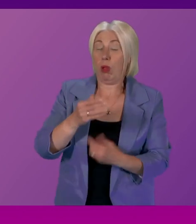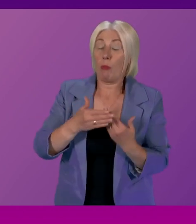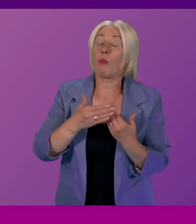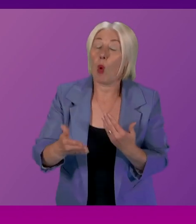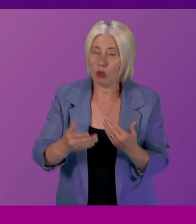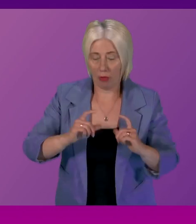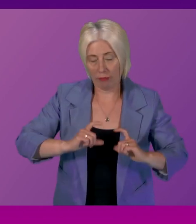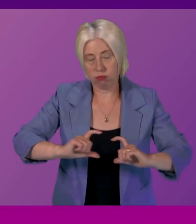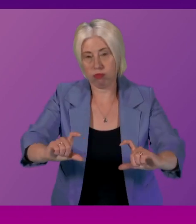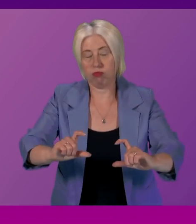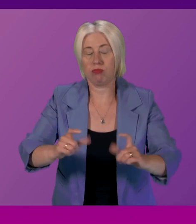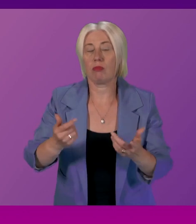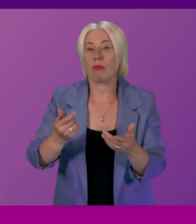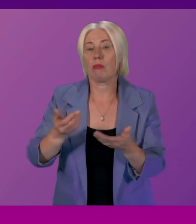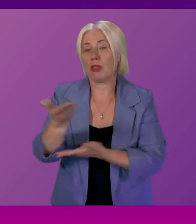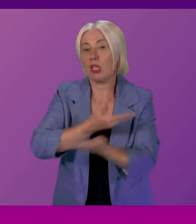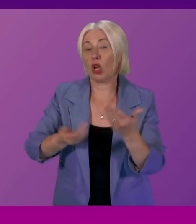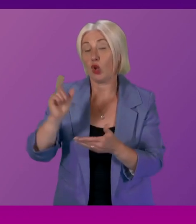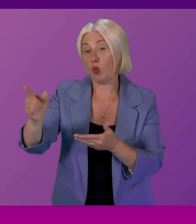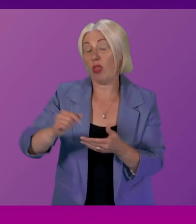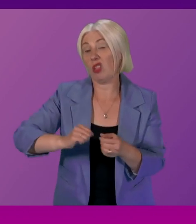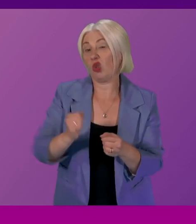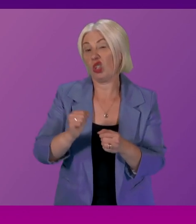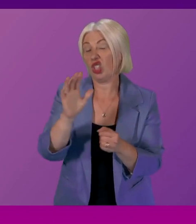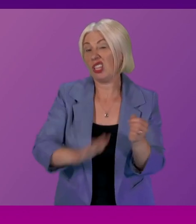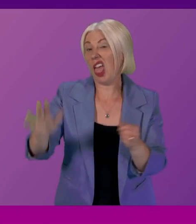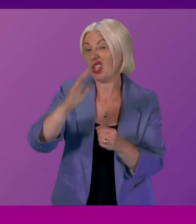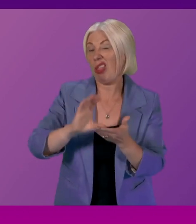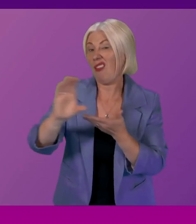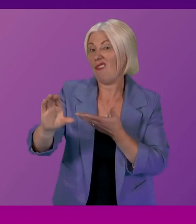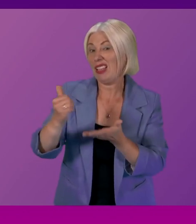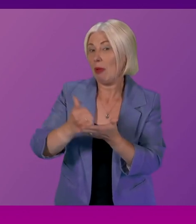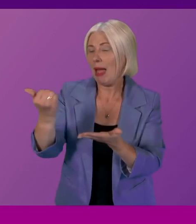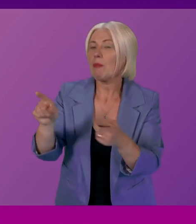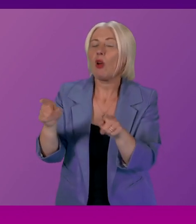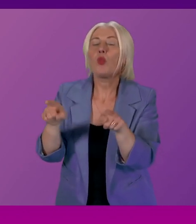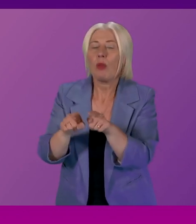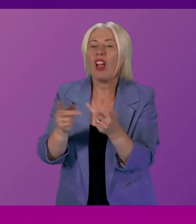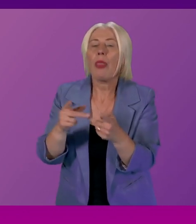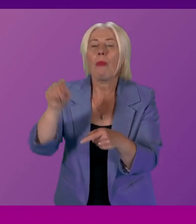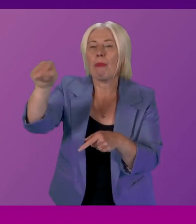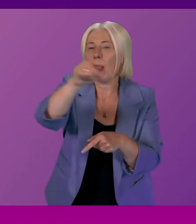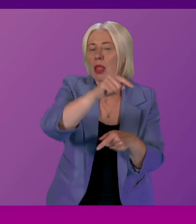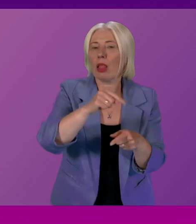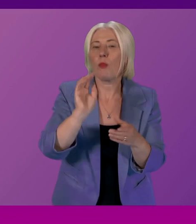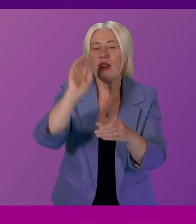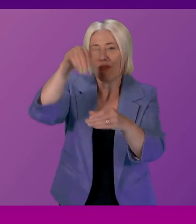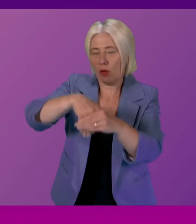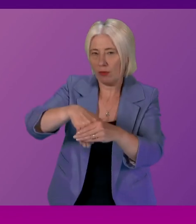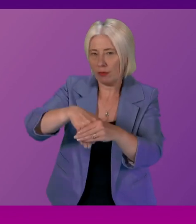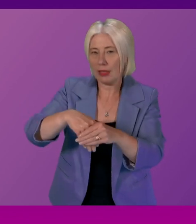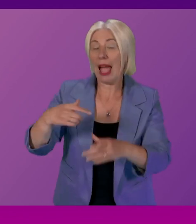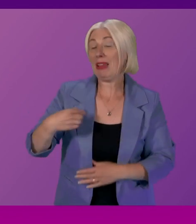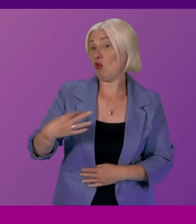have with the Scottish National Investment Bank but also with other stakeholders as well I was in a meeting with